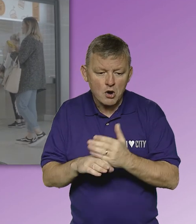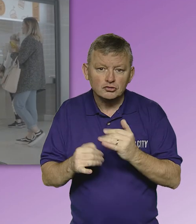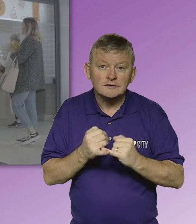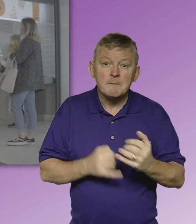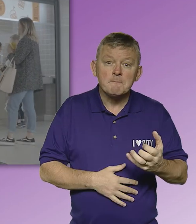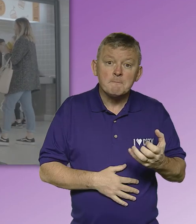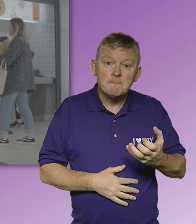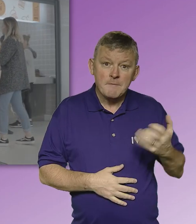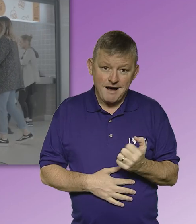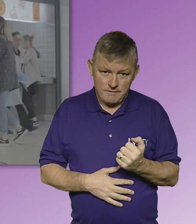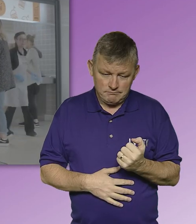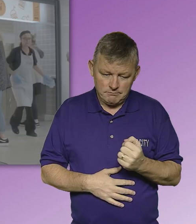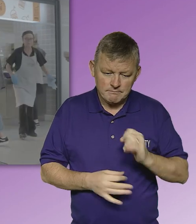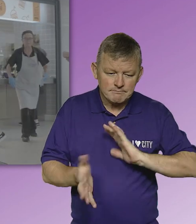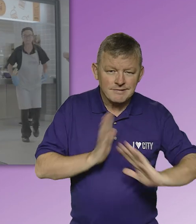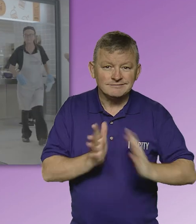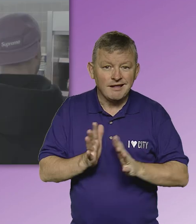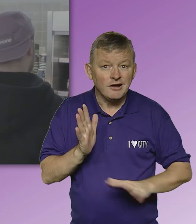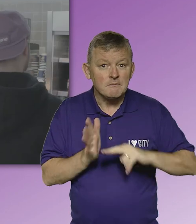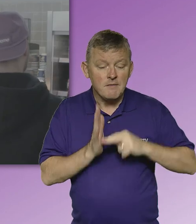set out in the BSL National Plan, which is